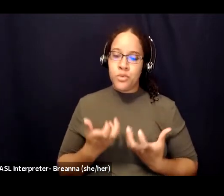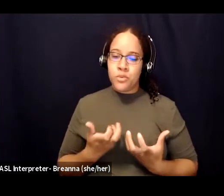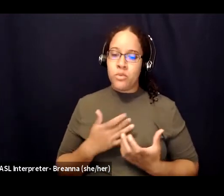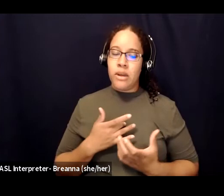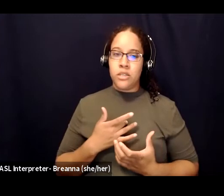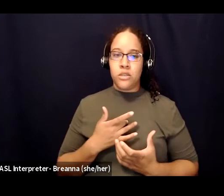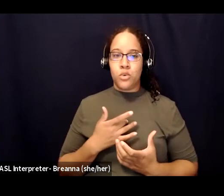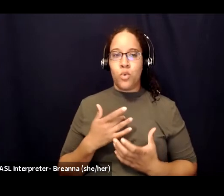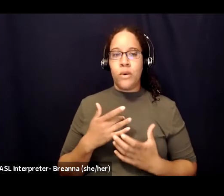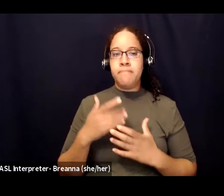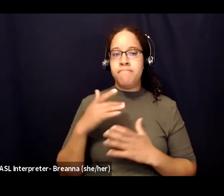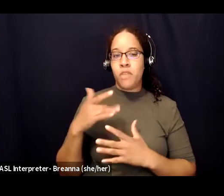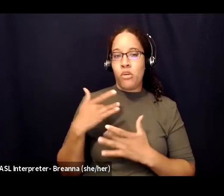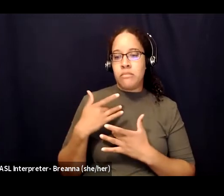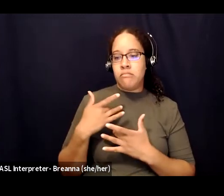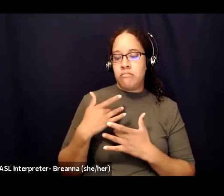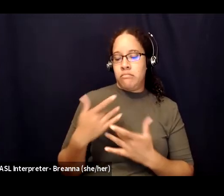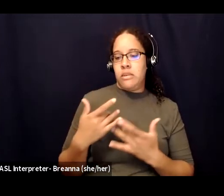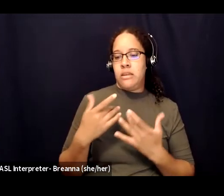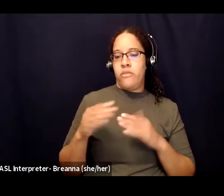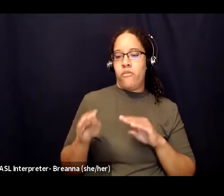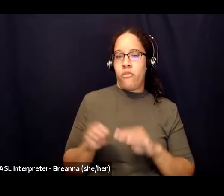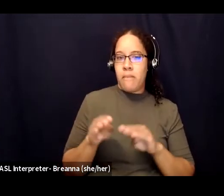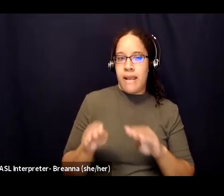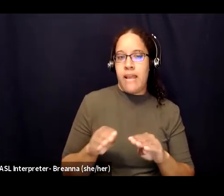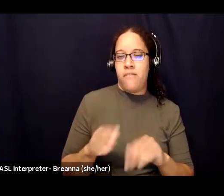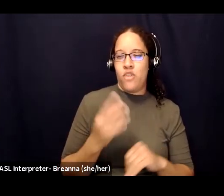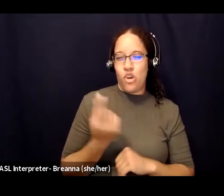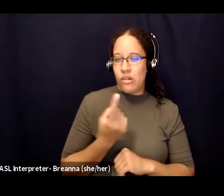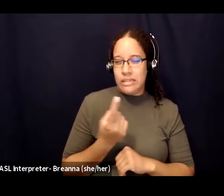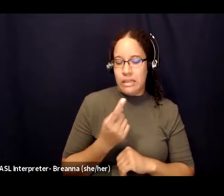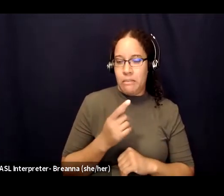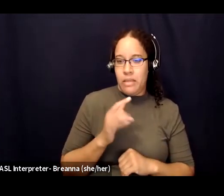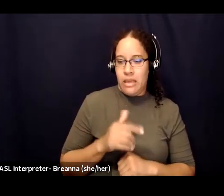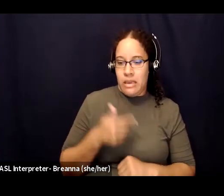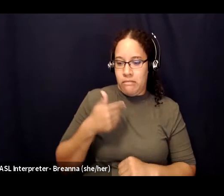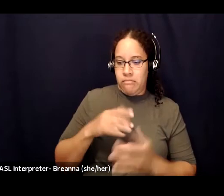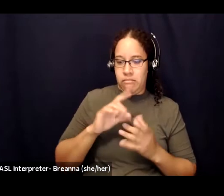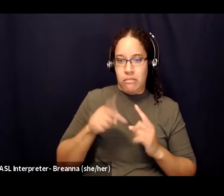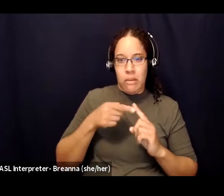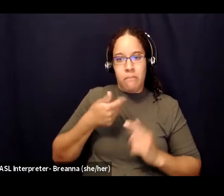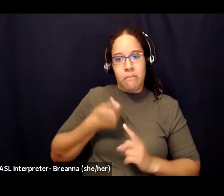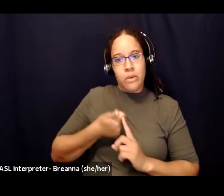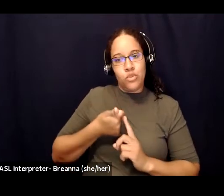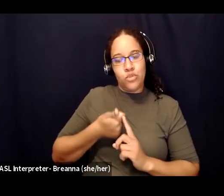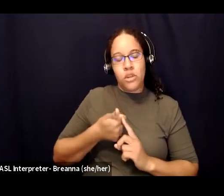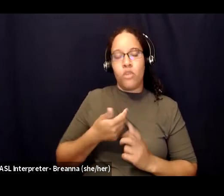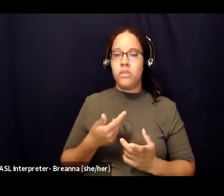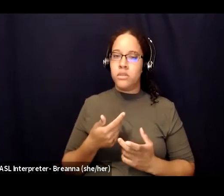behavior a mindset something about you to someone else where well maybe that's why this one thing really bothers me